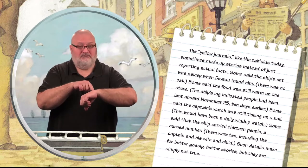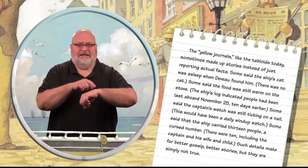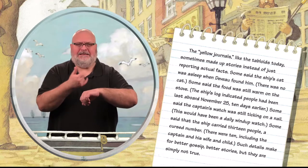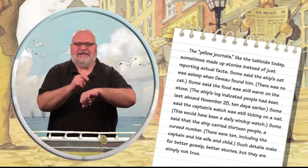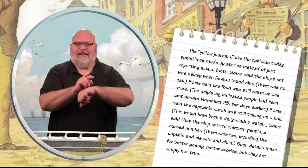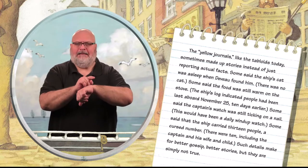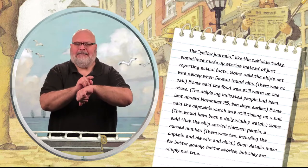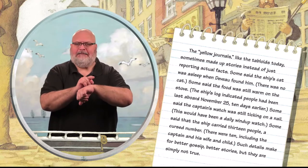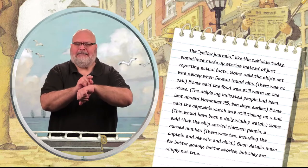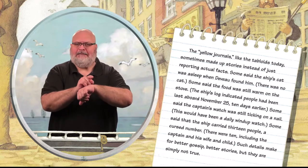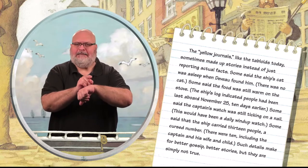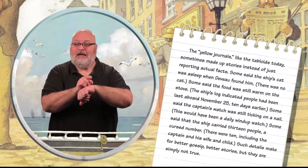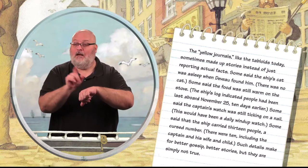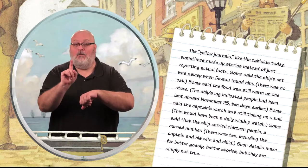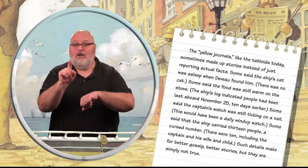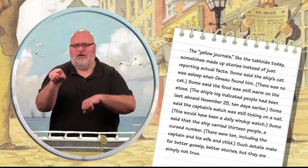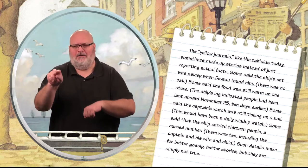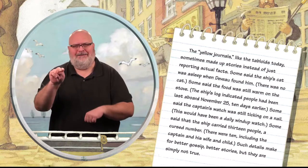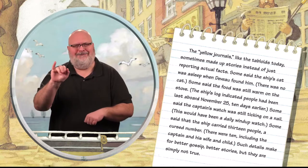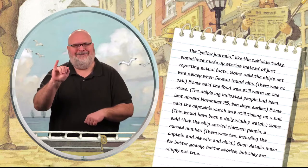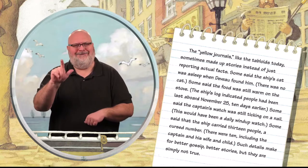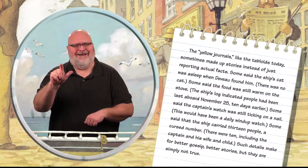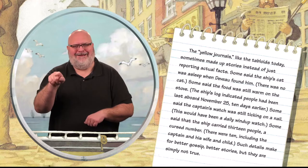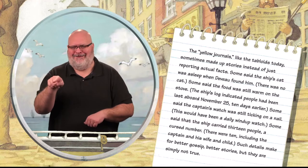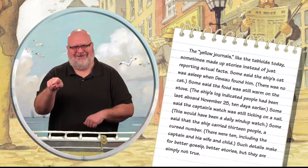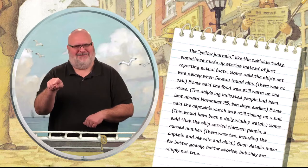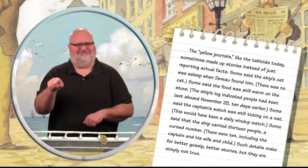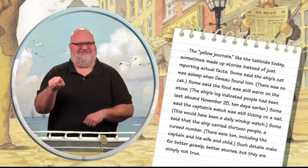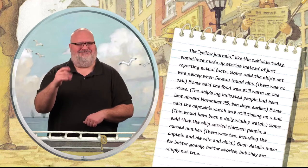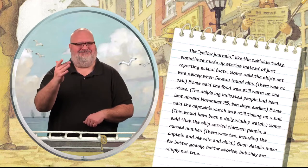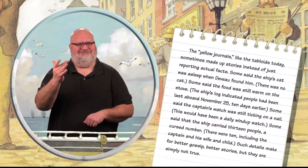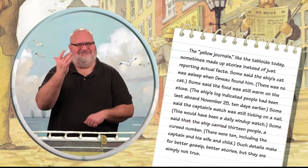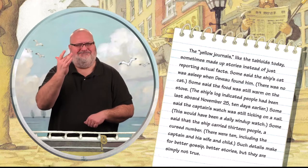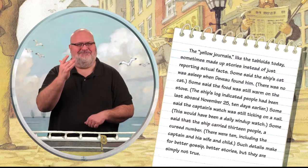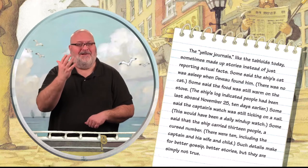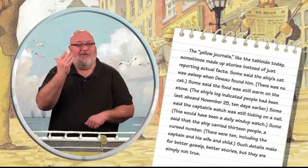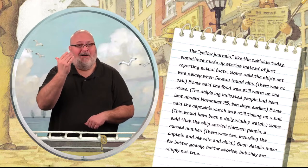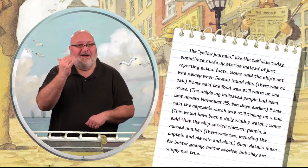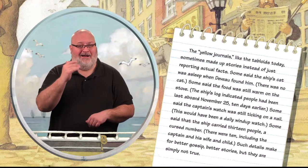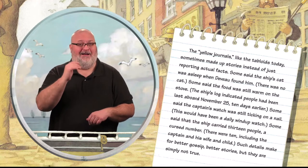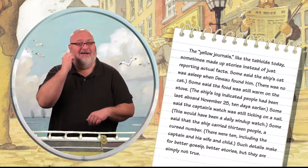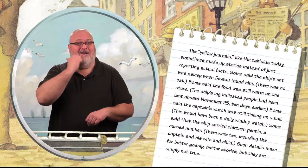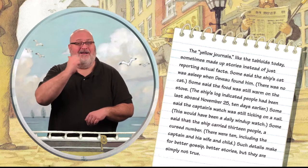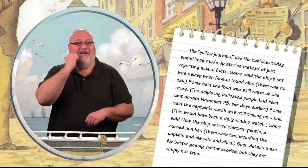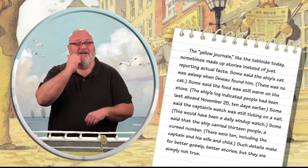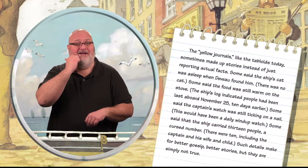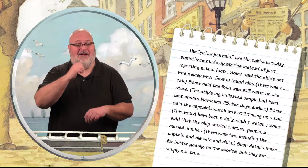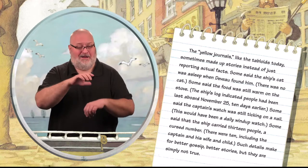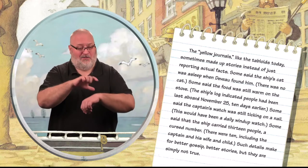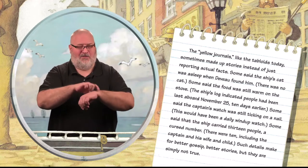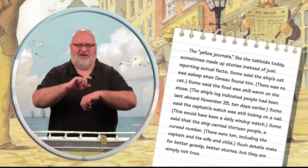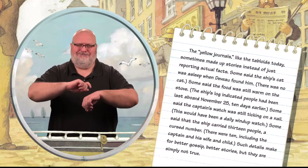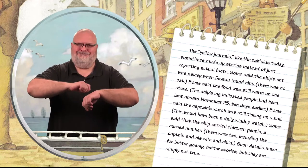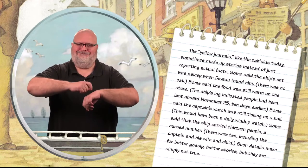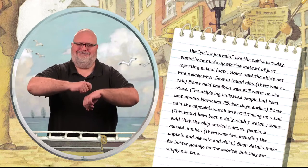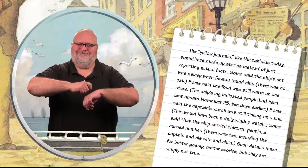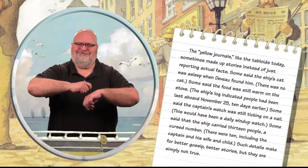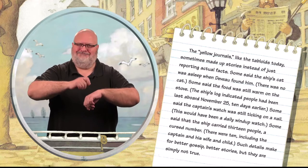Some said the captain's watch was still ticking on a nail. This would have been a daily wind-up watch.